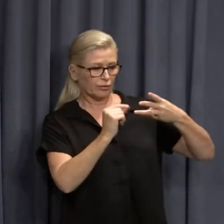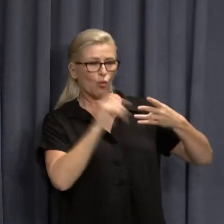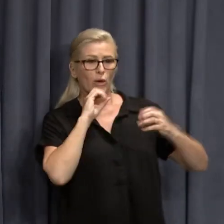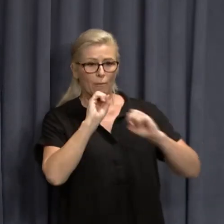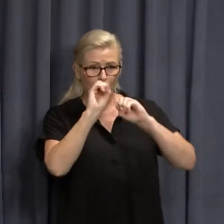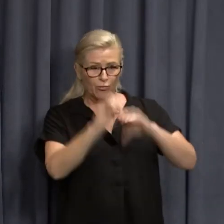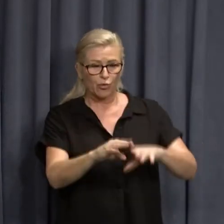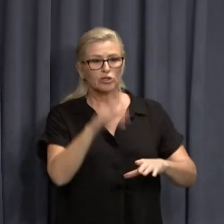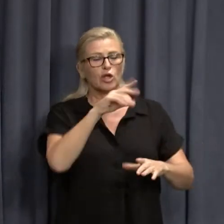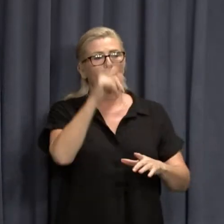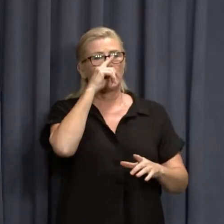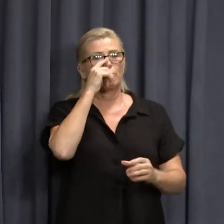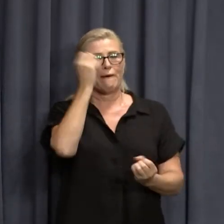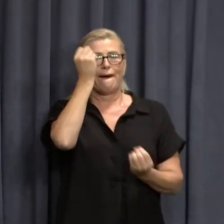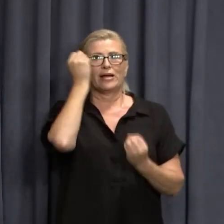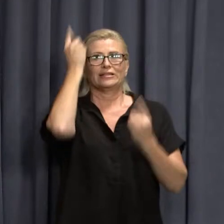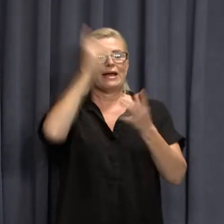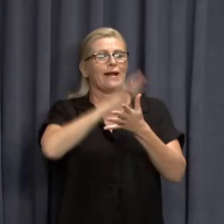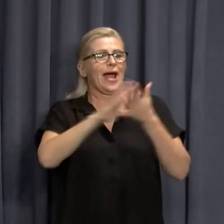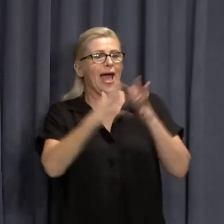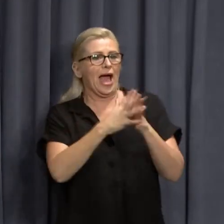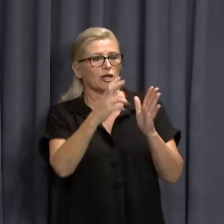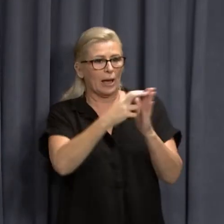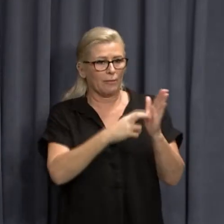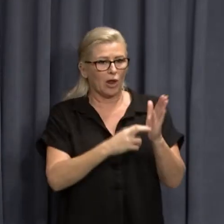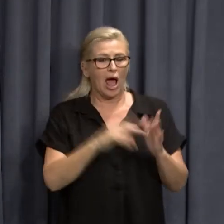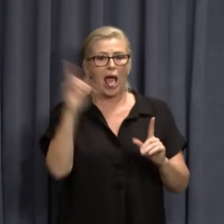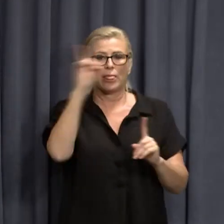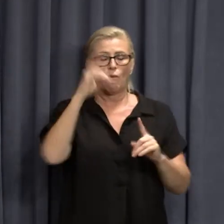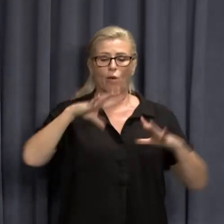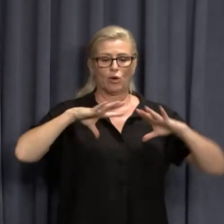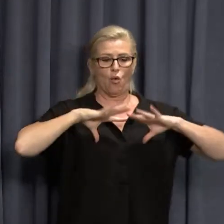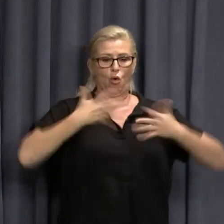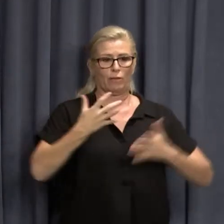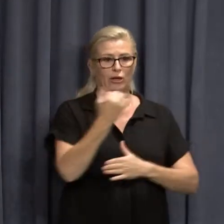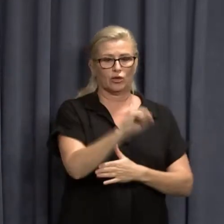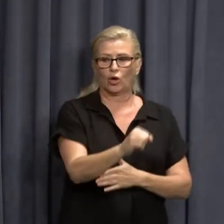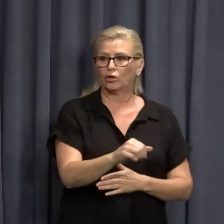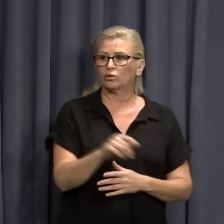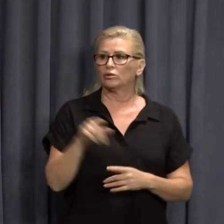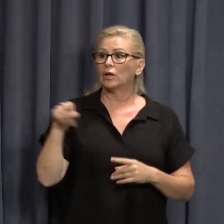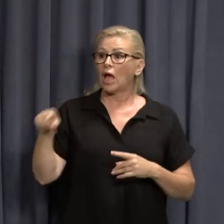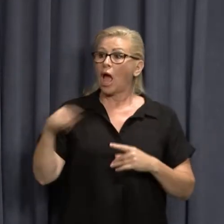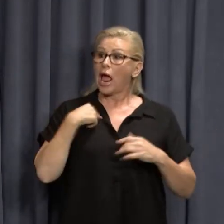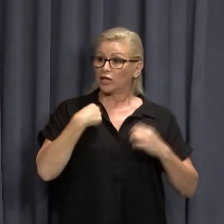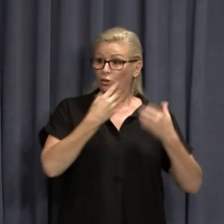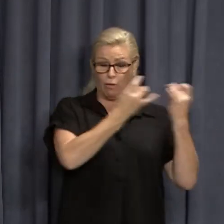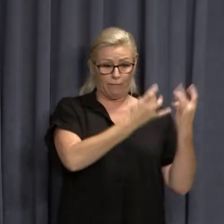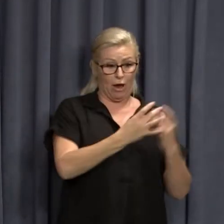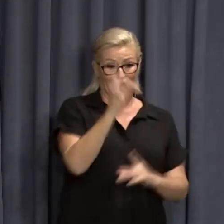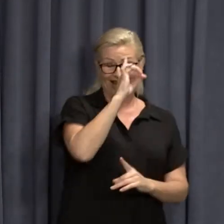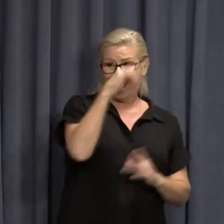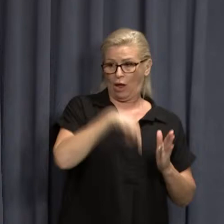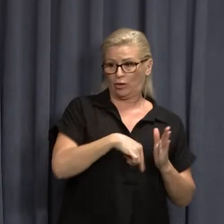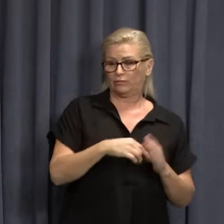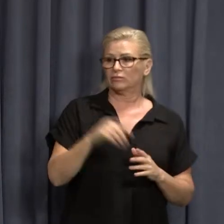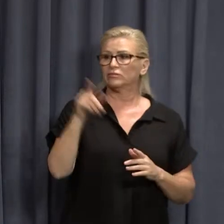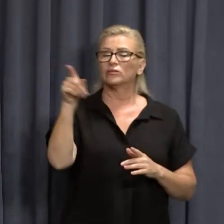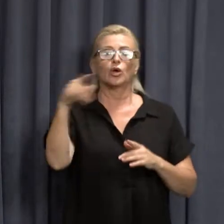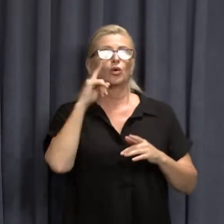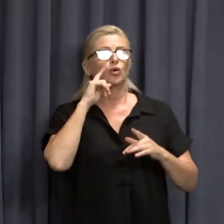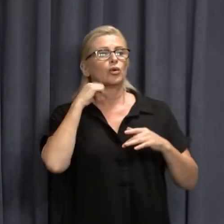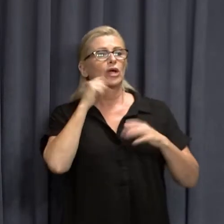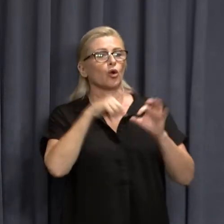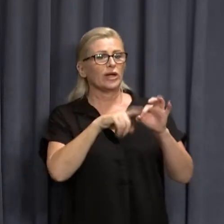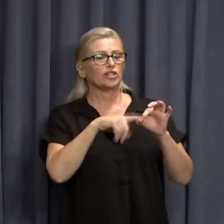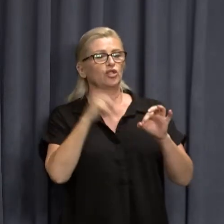have the knowledge they'll be able to get back in? Because obviously right now it's still automatic, not that. It's being drafted as we speak. you were just giving comparisons to